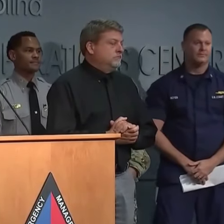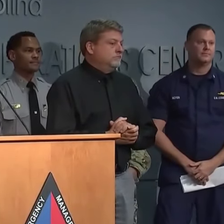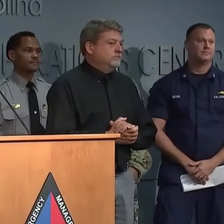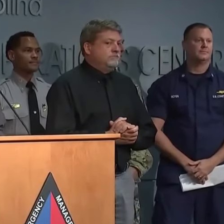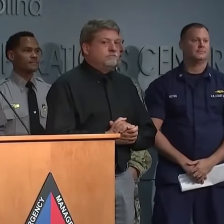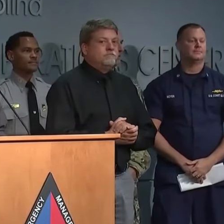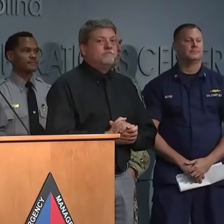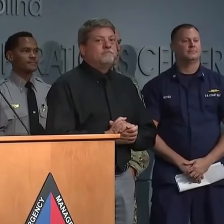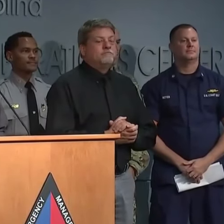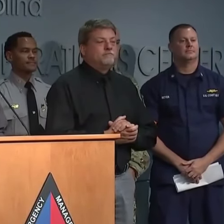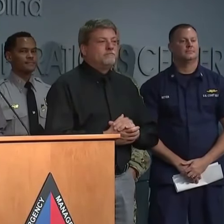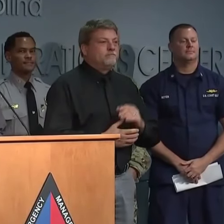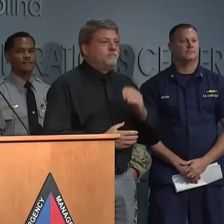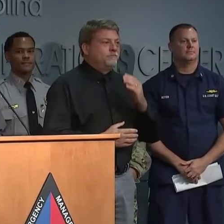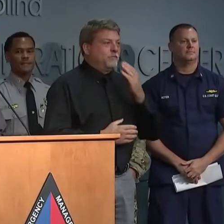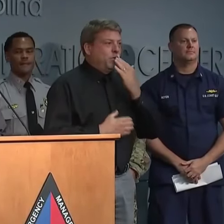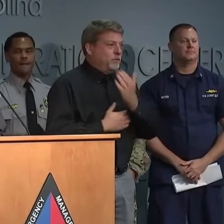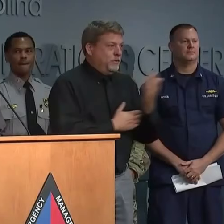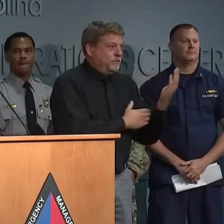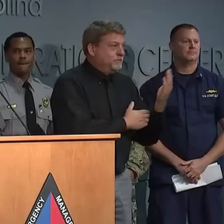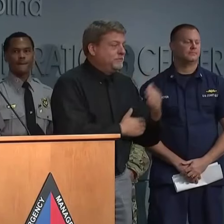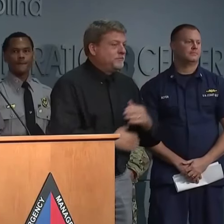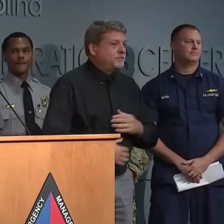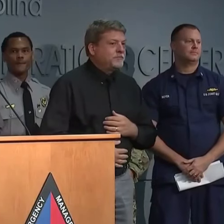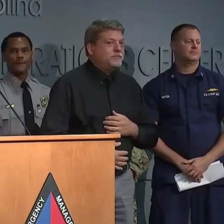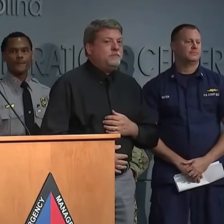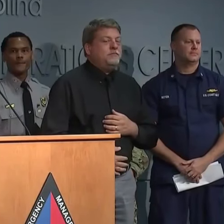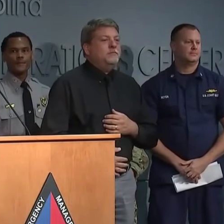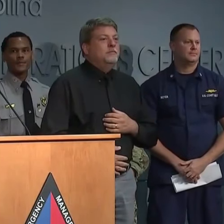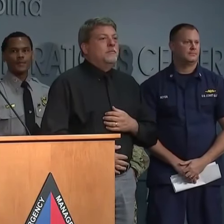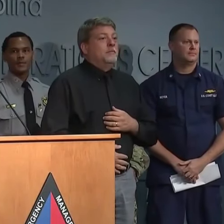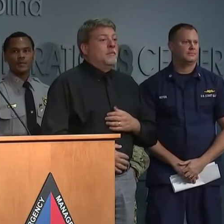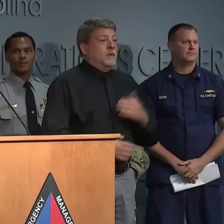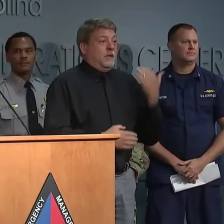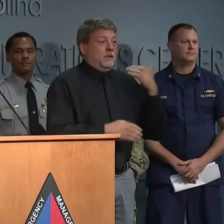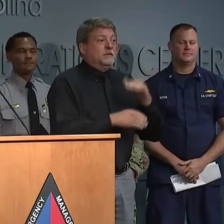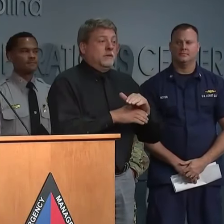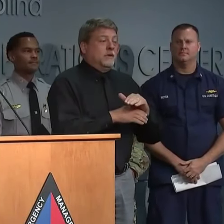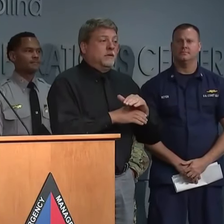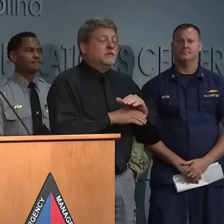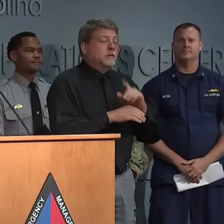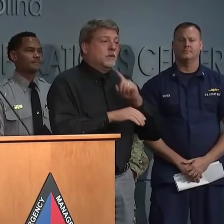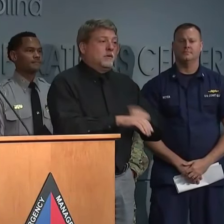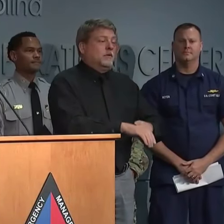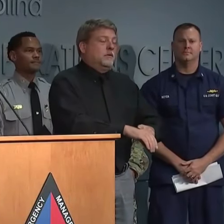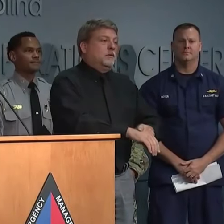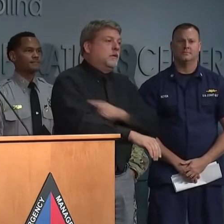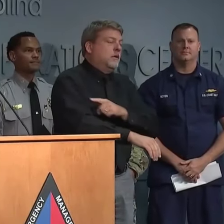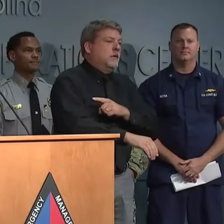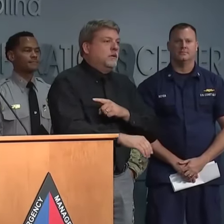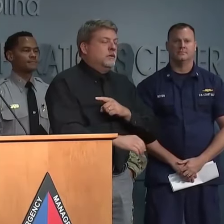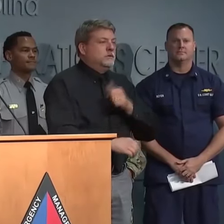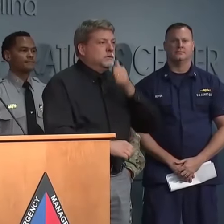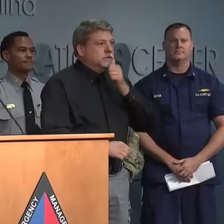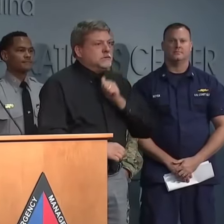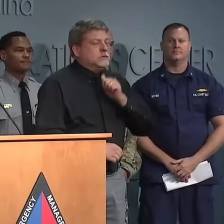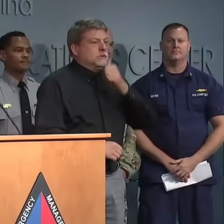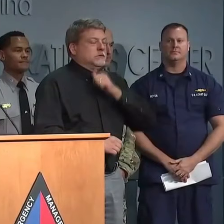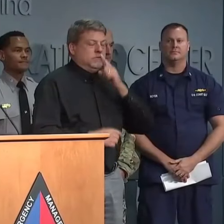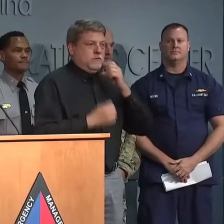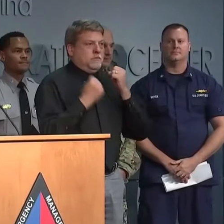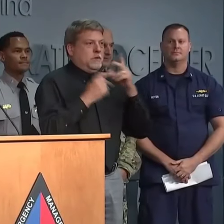Good morning, everyone. It was a long night for many North Carolinians along our coast.